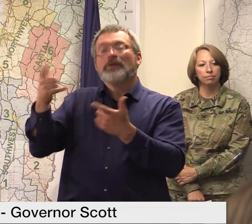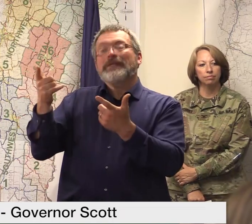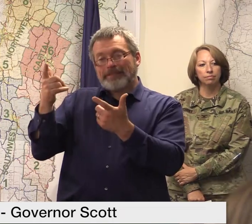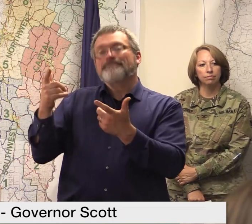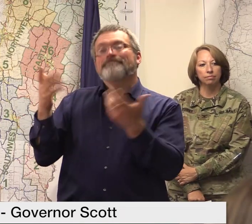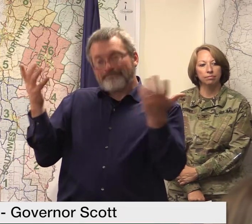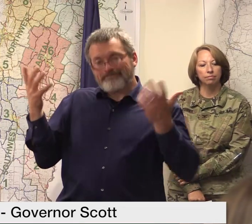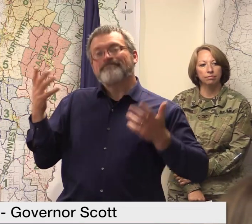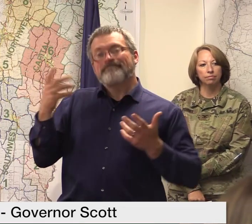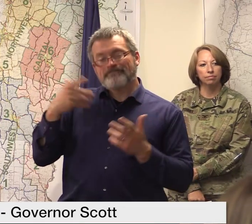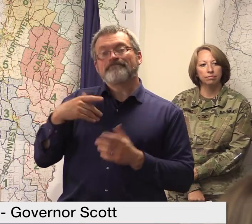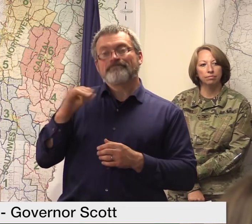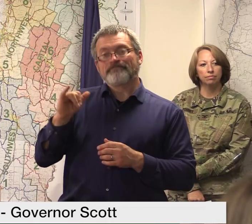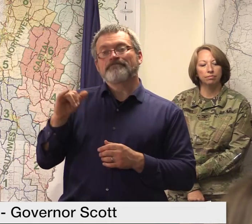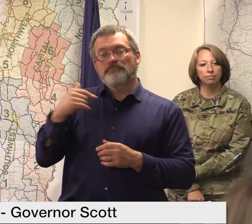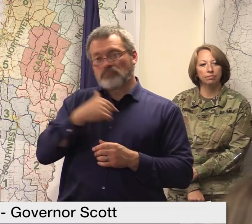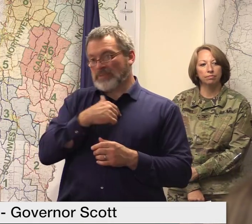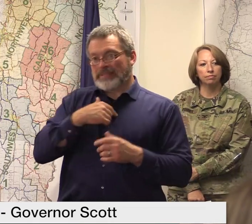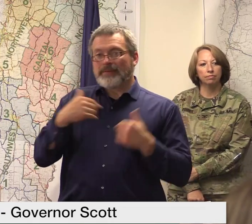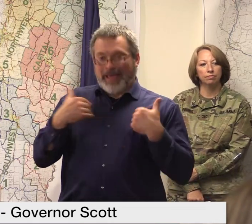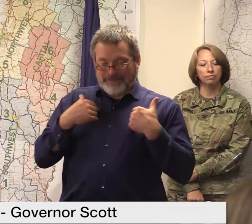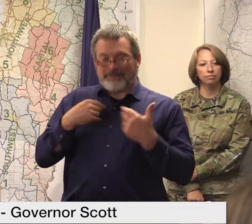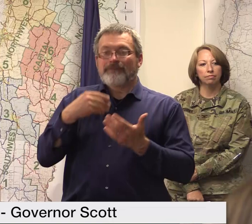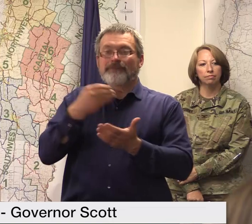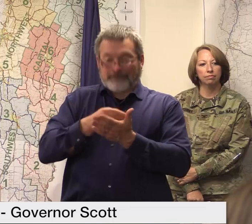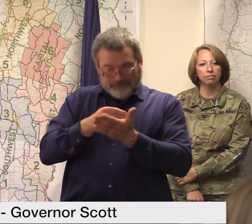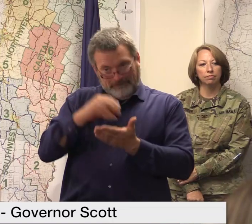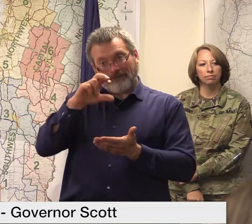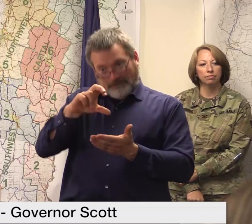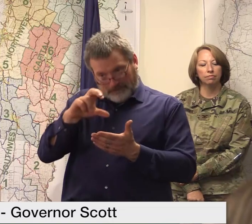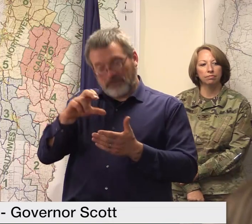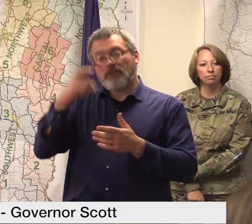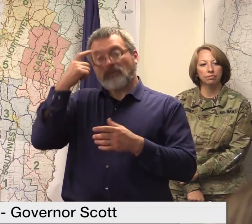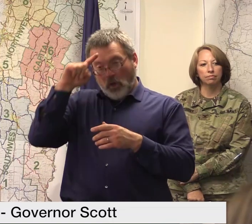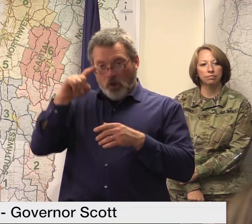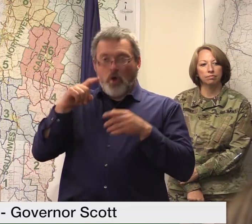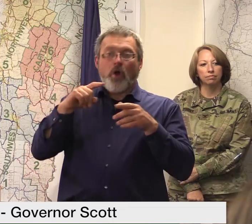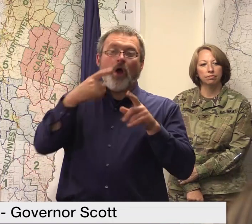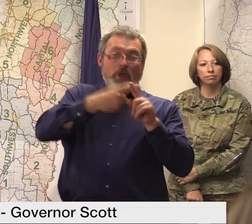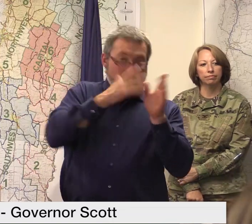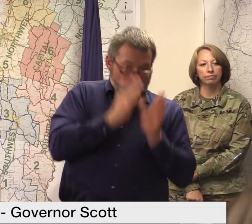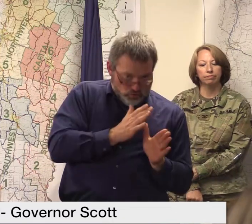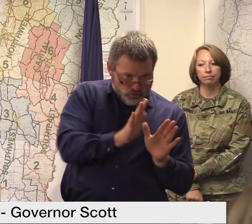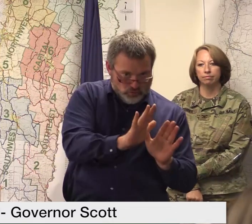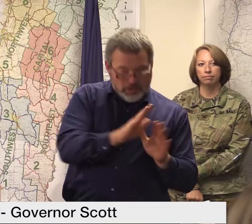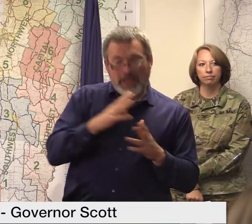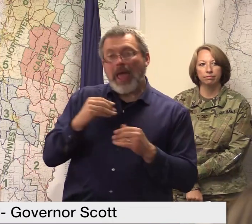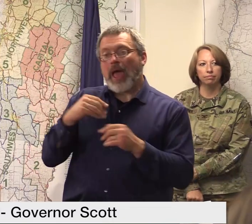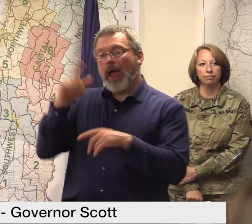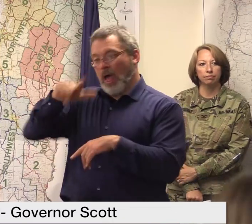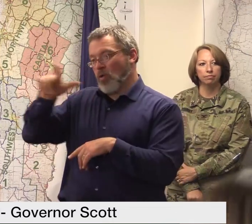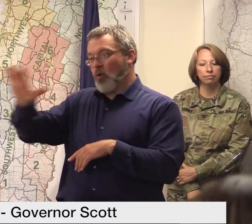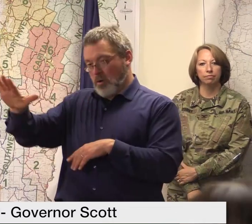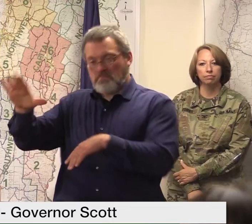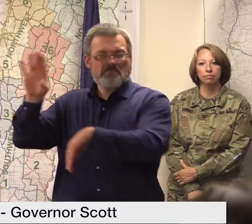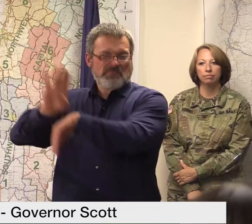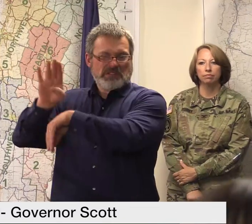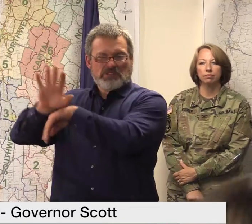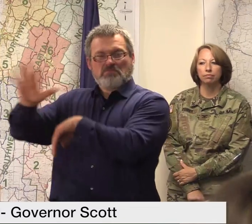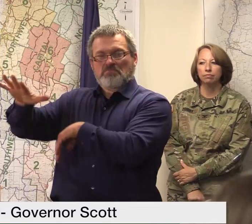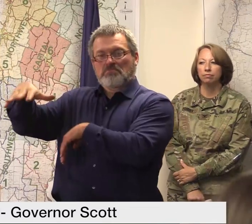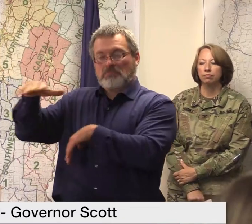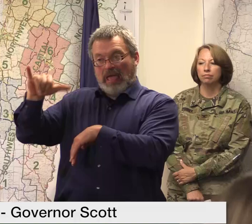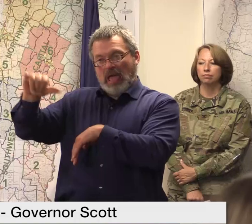ways uh rental property is a business and and will be eligible for sba loans time for maybe one or two more